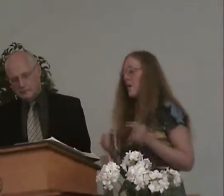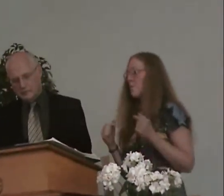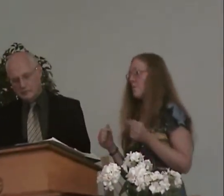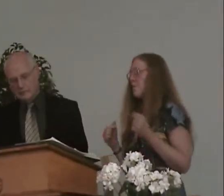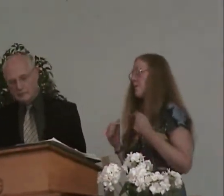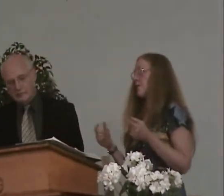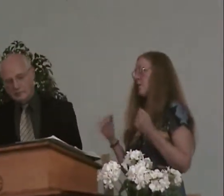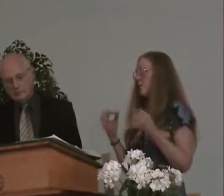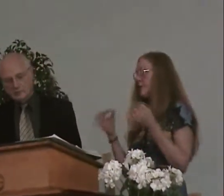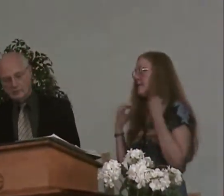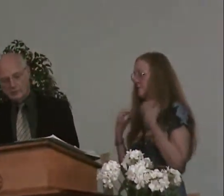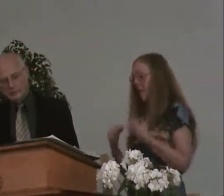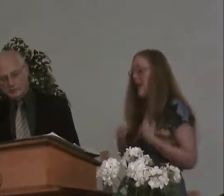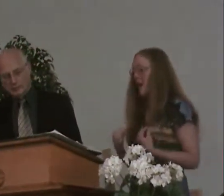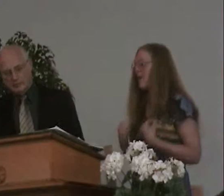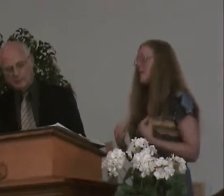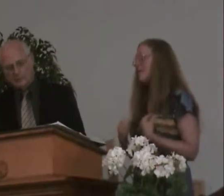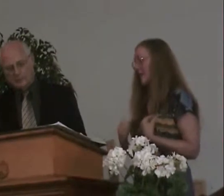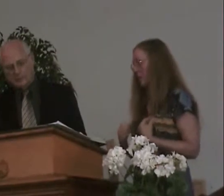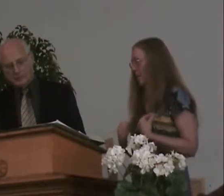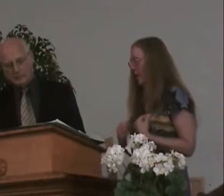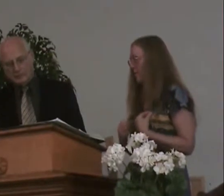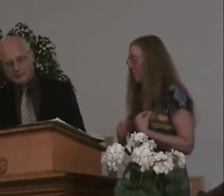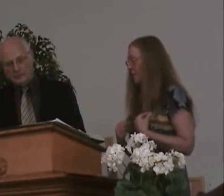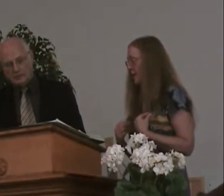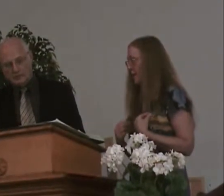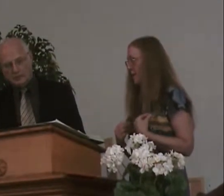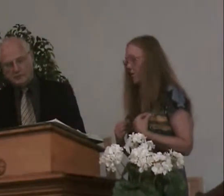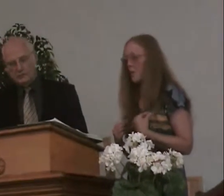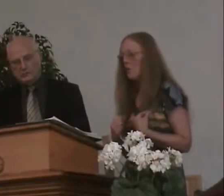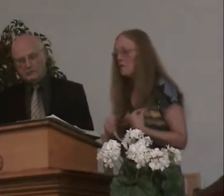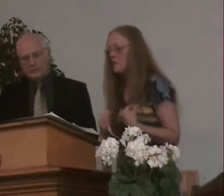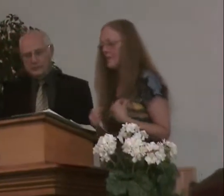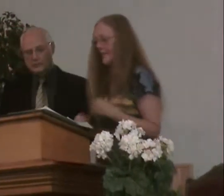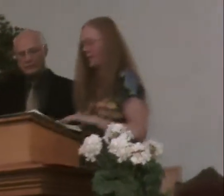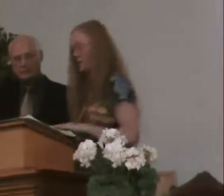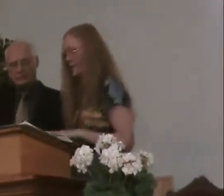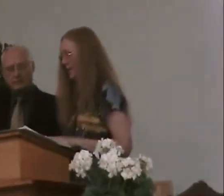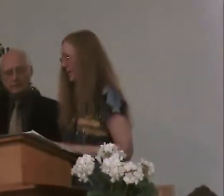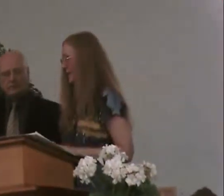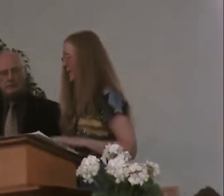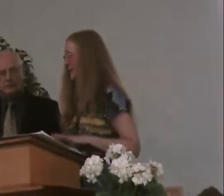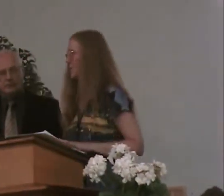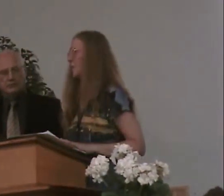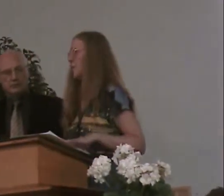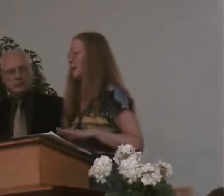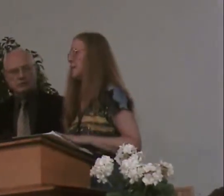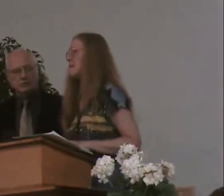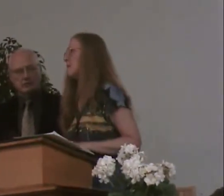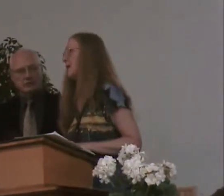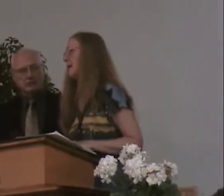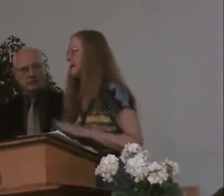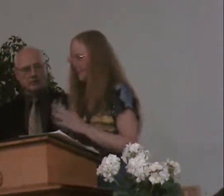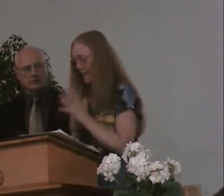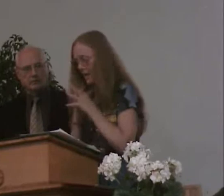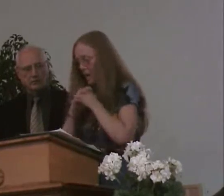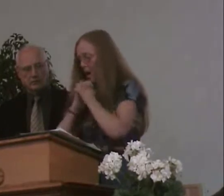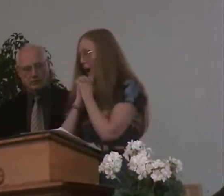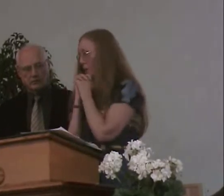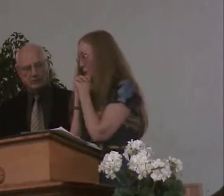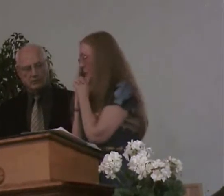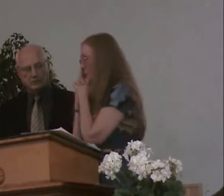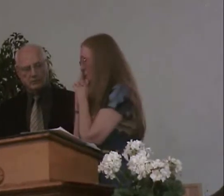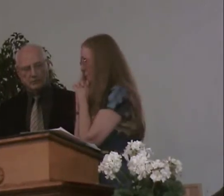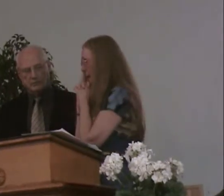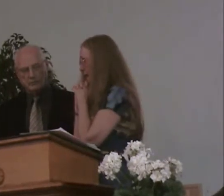Lord for a reason my heart is saying we have to prepare. The Lord didn't tell us all these things so that we can sit back and say